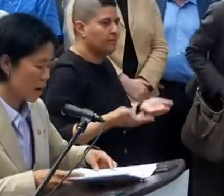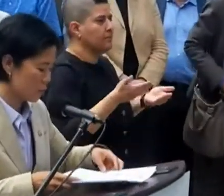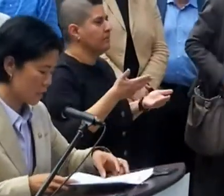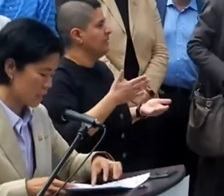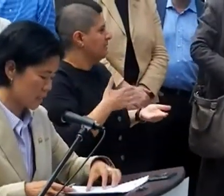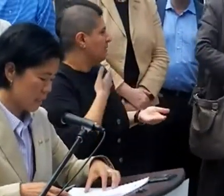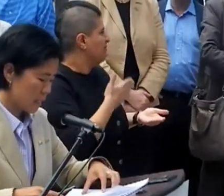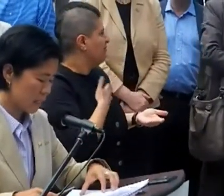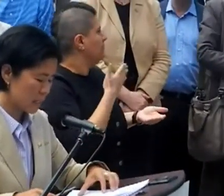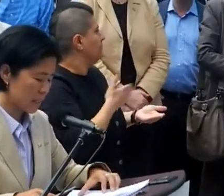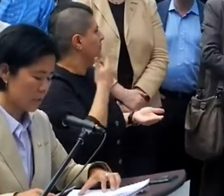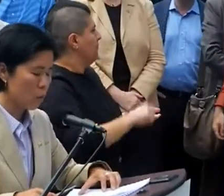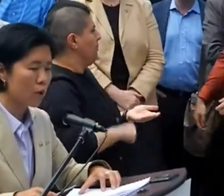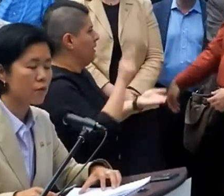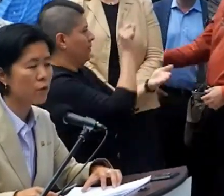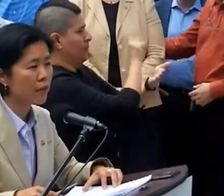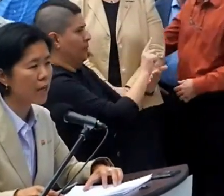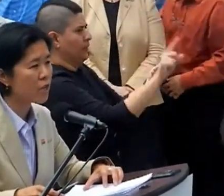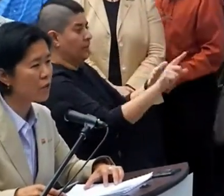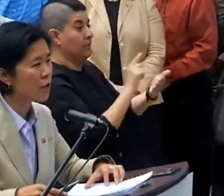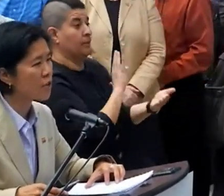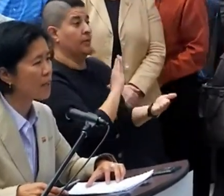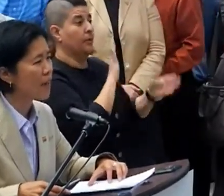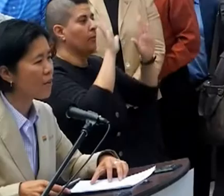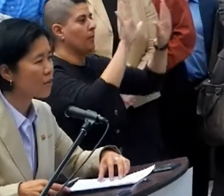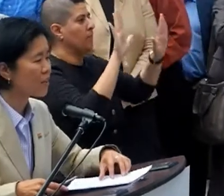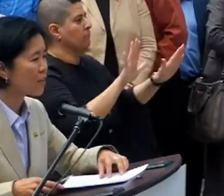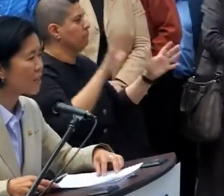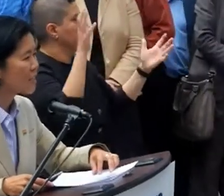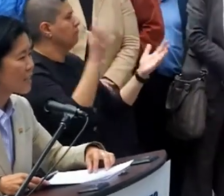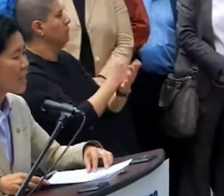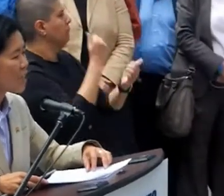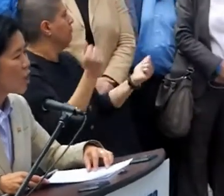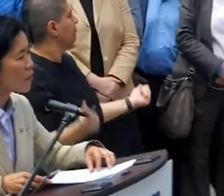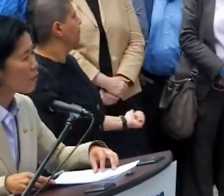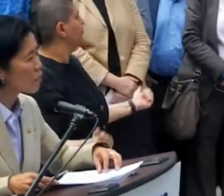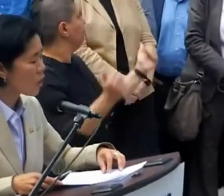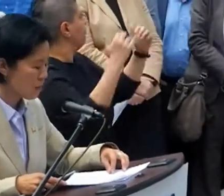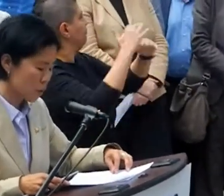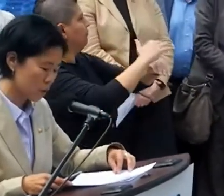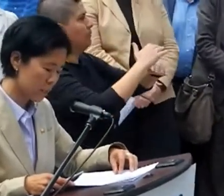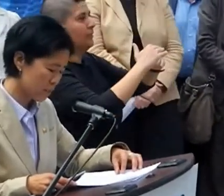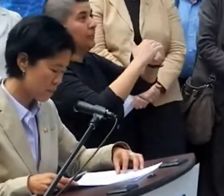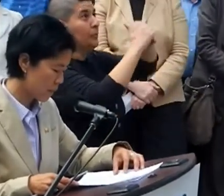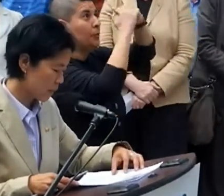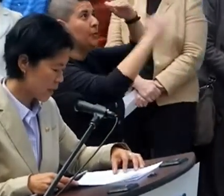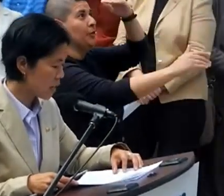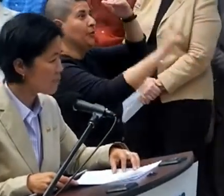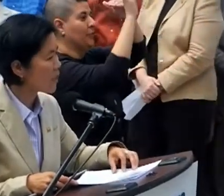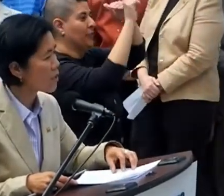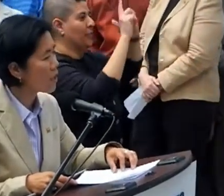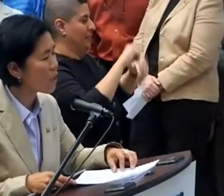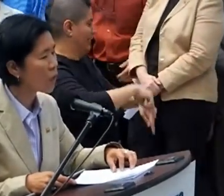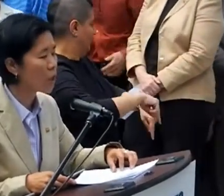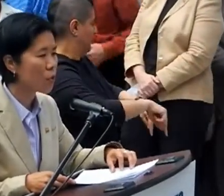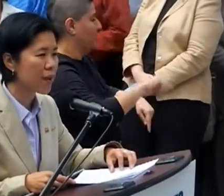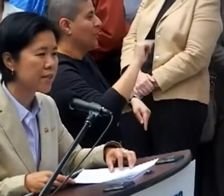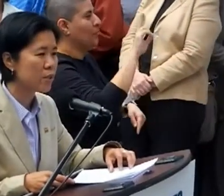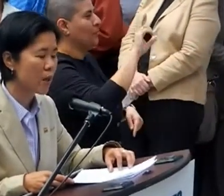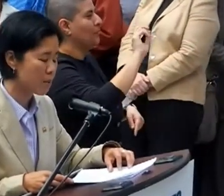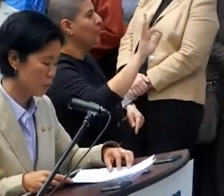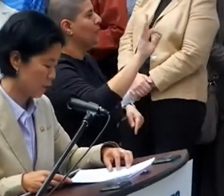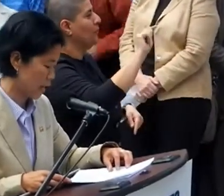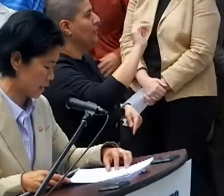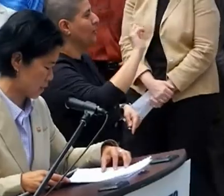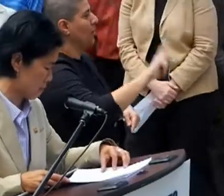Happy Pride Week. It's a wonderful occasion for us to be gathered here on the rooftop podium because today we're going to